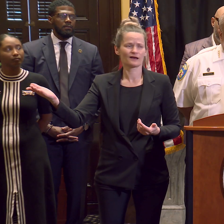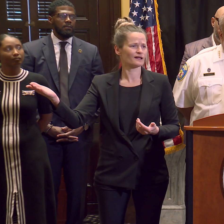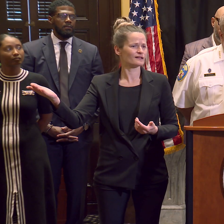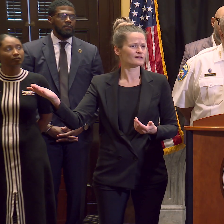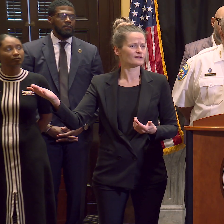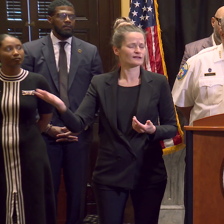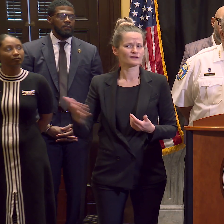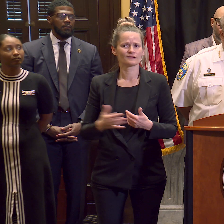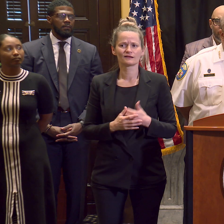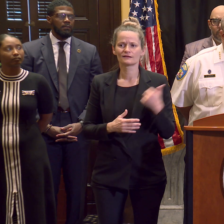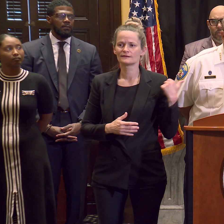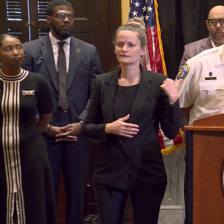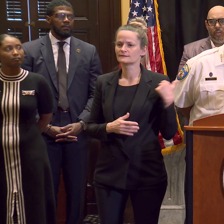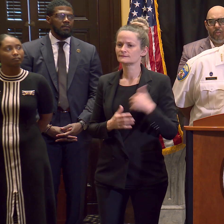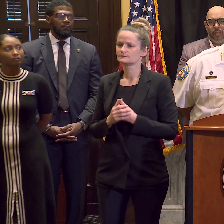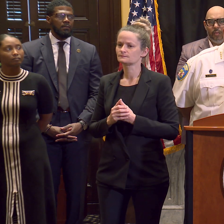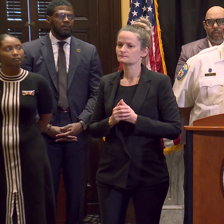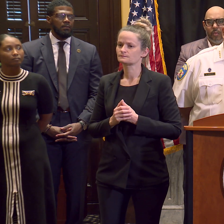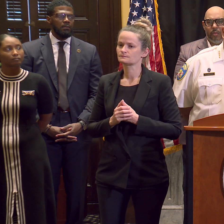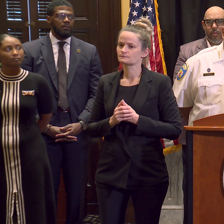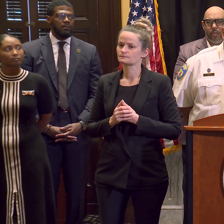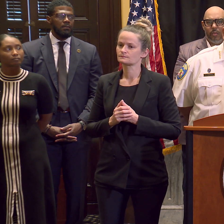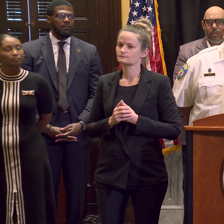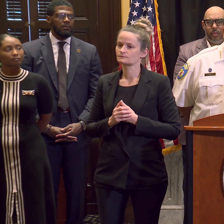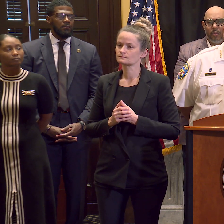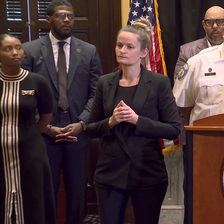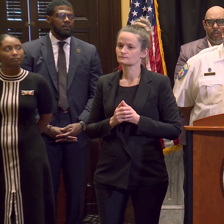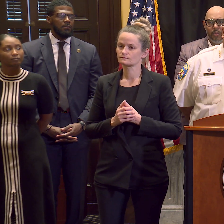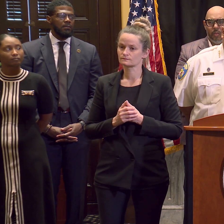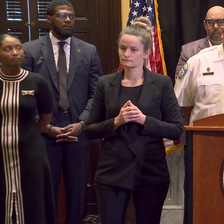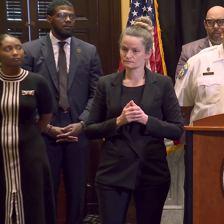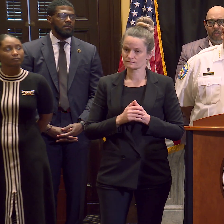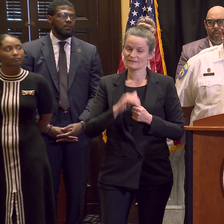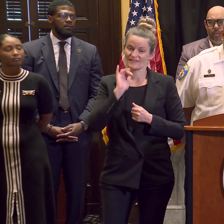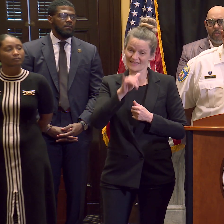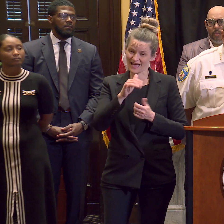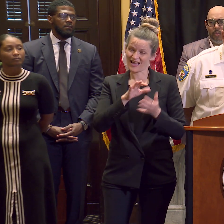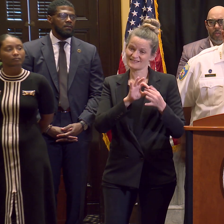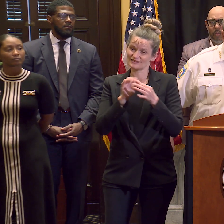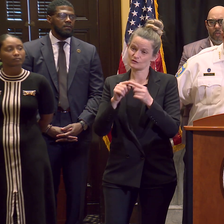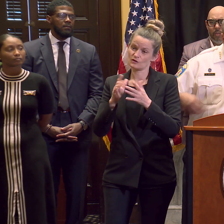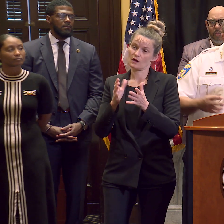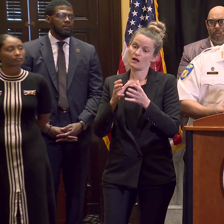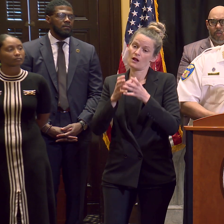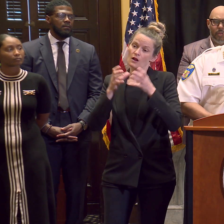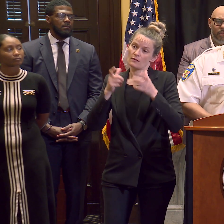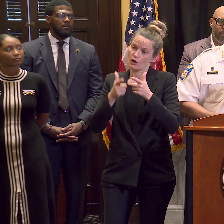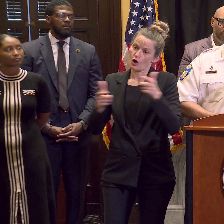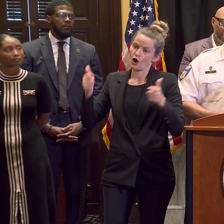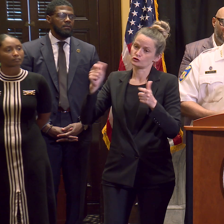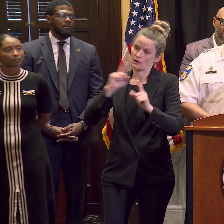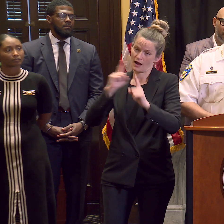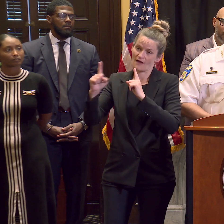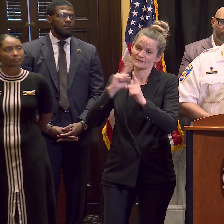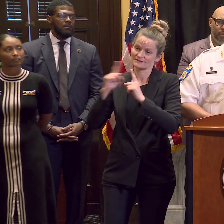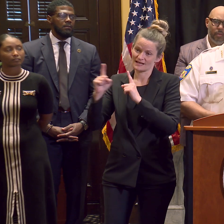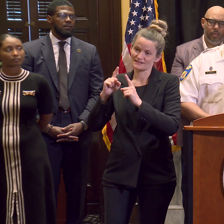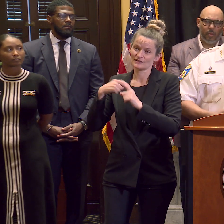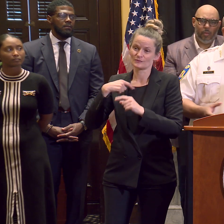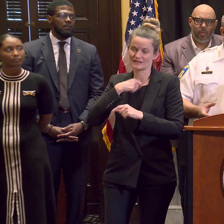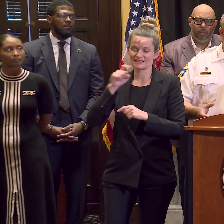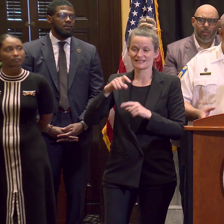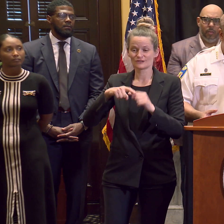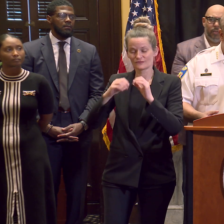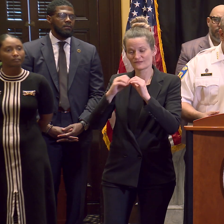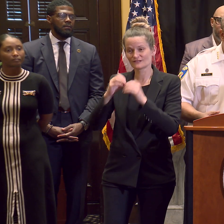But that speaks to a much, much larger conversation about fixing the core root cause problem of why the